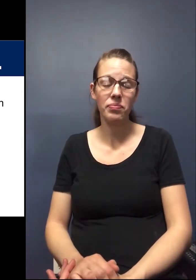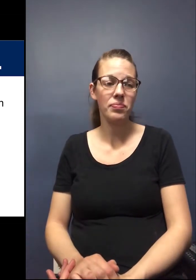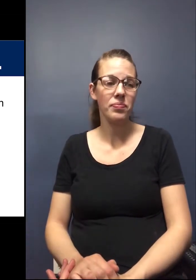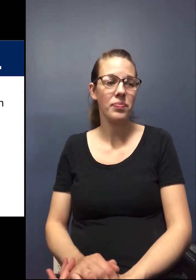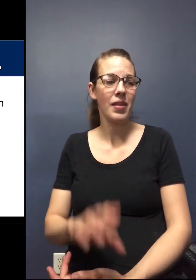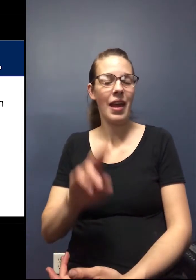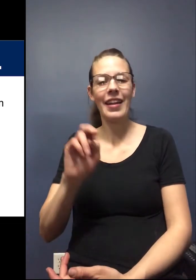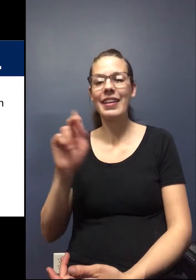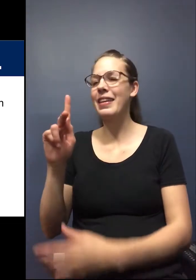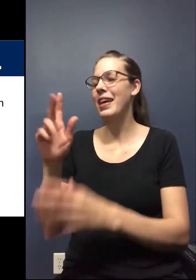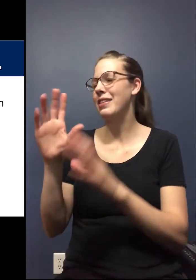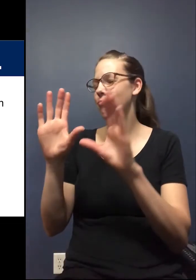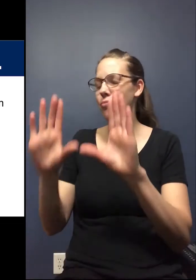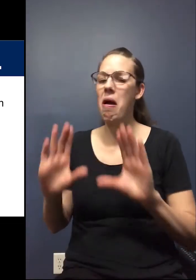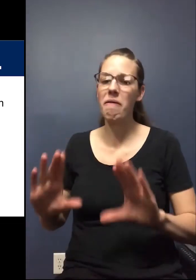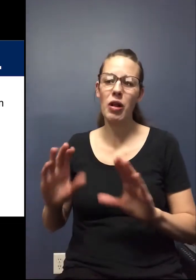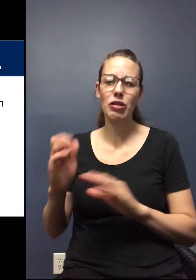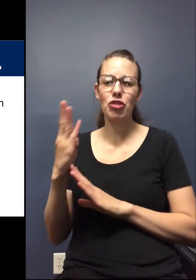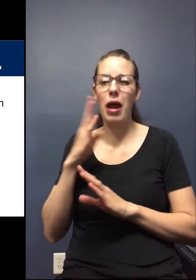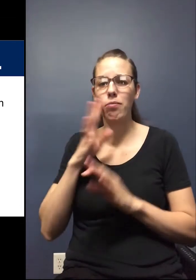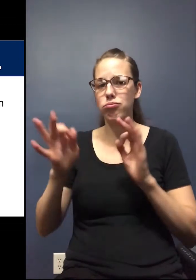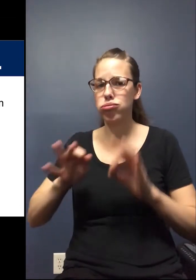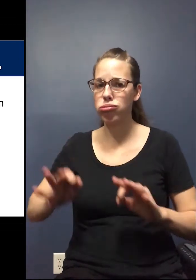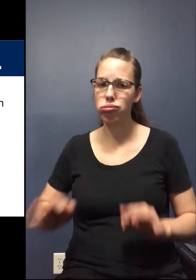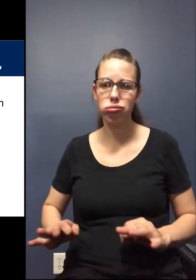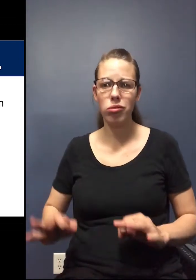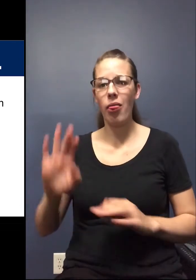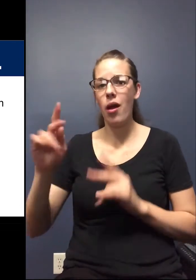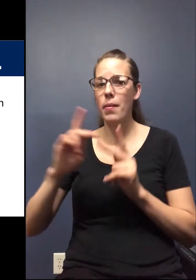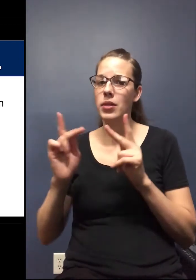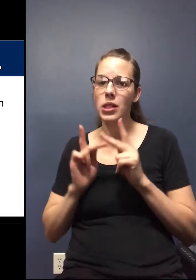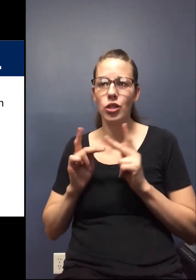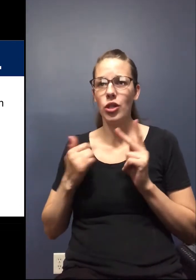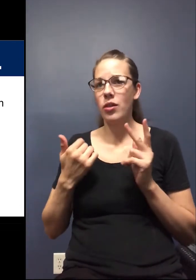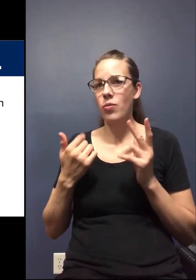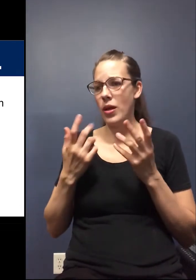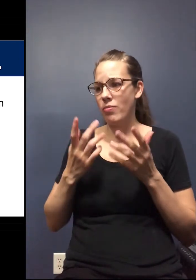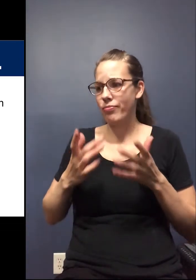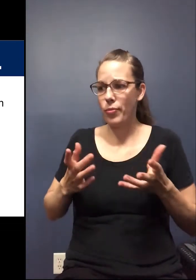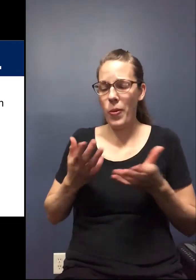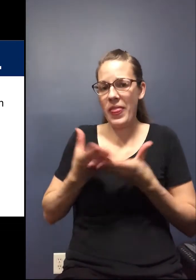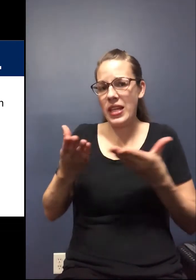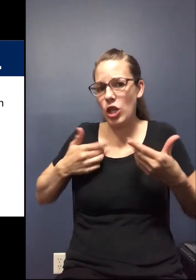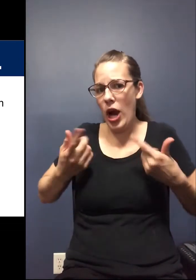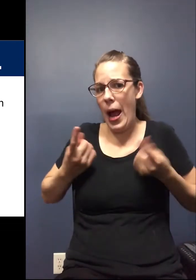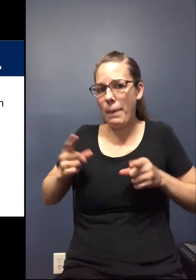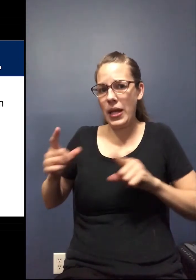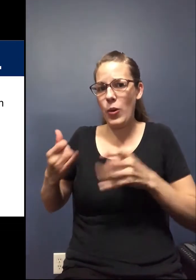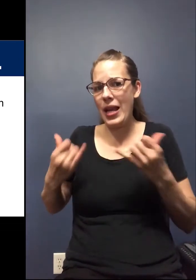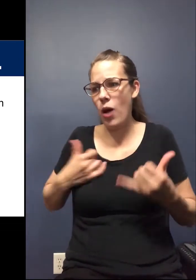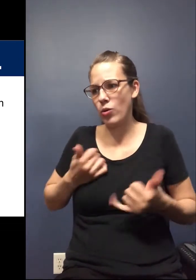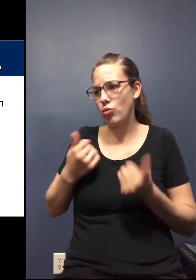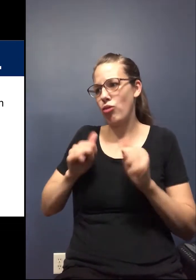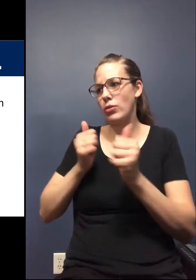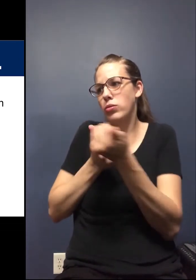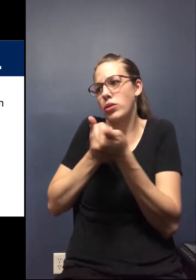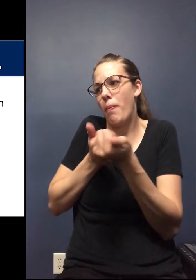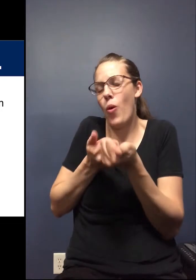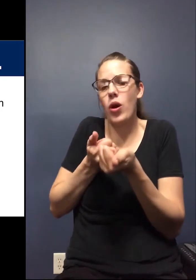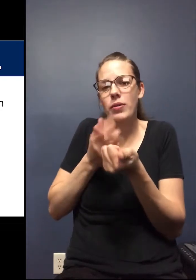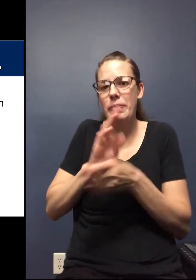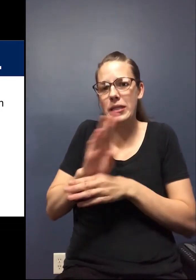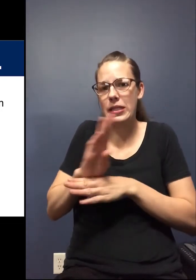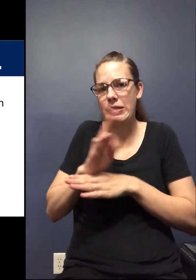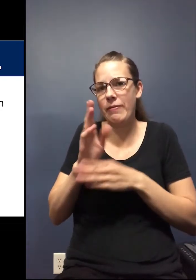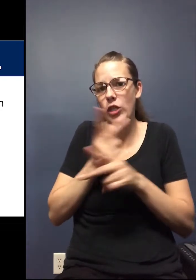So, Nick did a great job of kind of explaining the position that we're in as we work to support businesses in finding